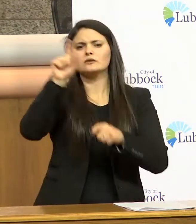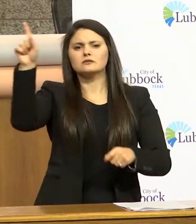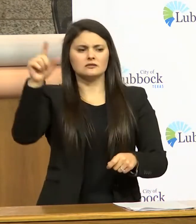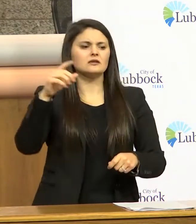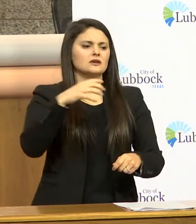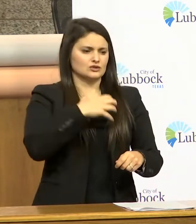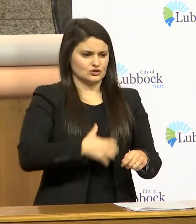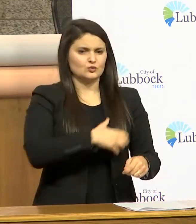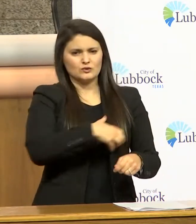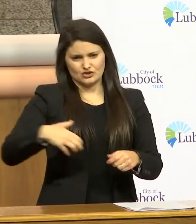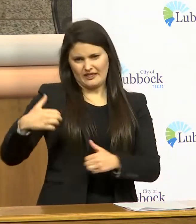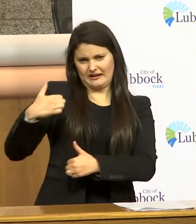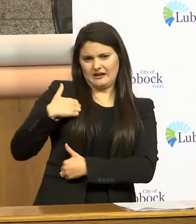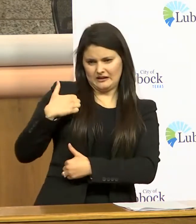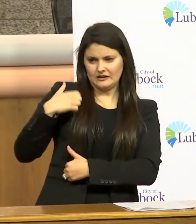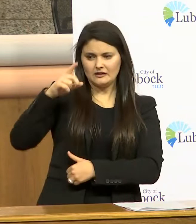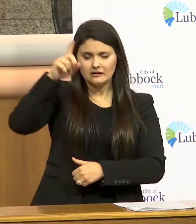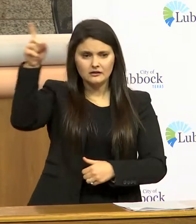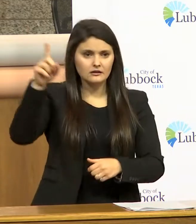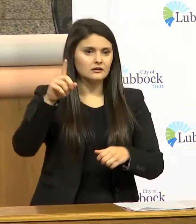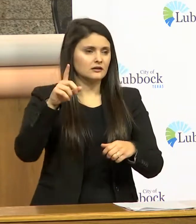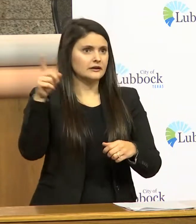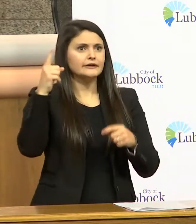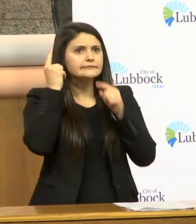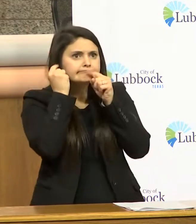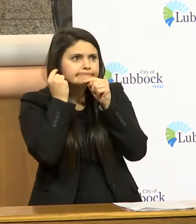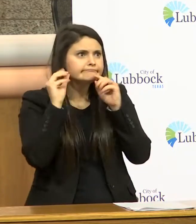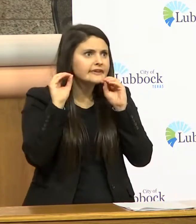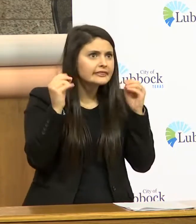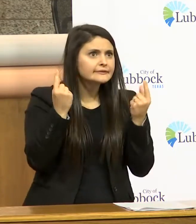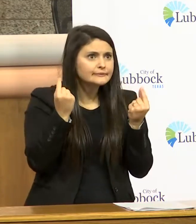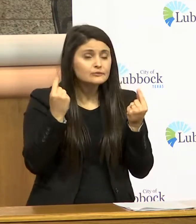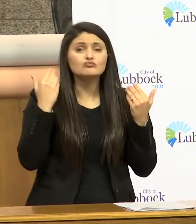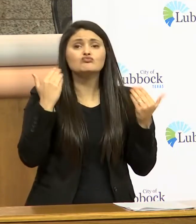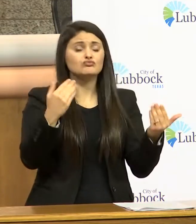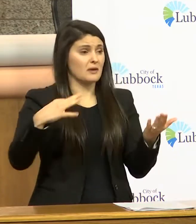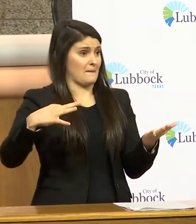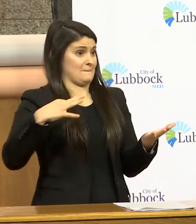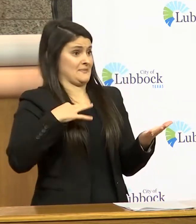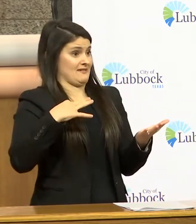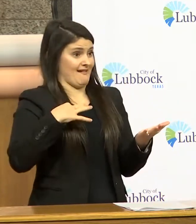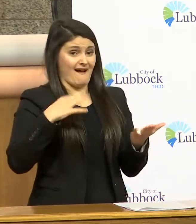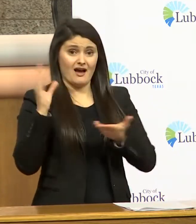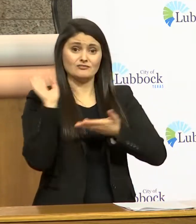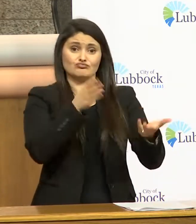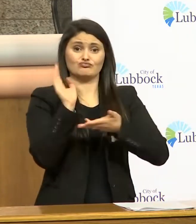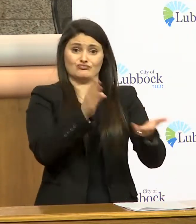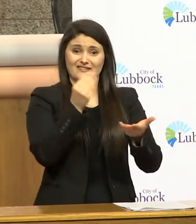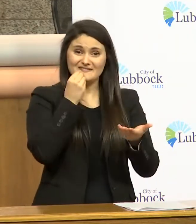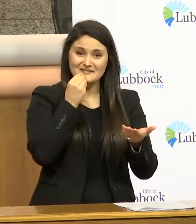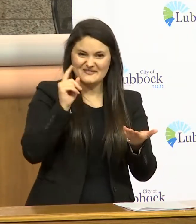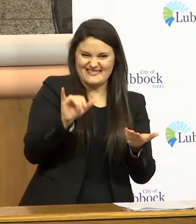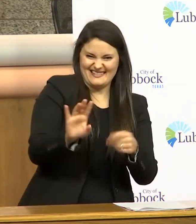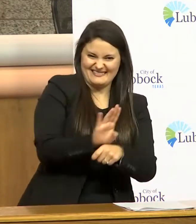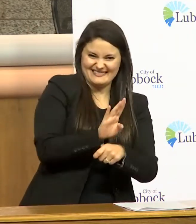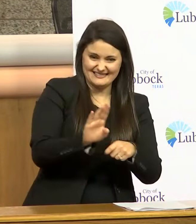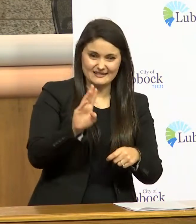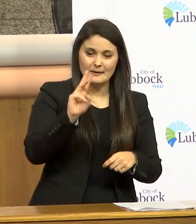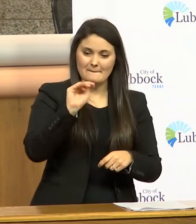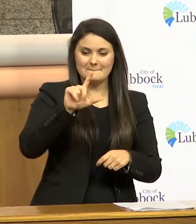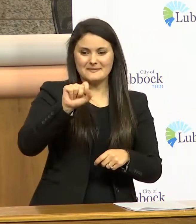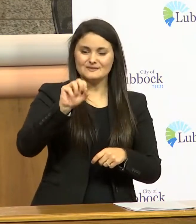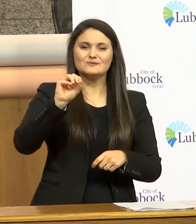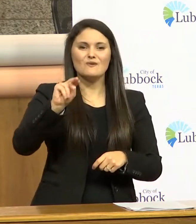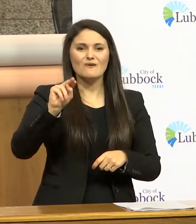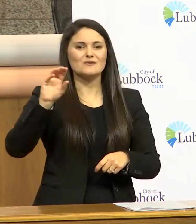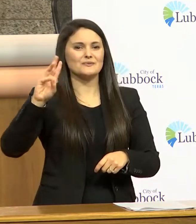furloughed in lubbock and he has really nothing to do and he applied to he's delivering for meals on wheels i mean he's one of those people that said i need to find